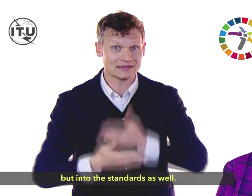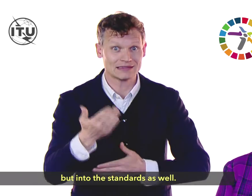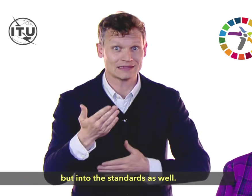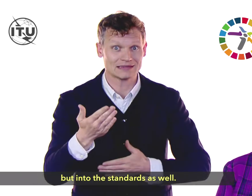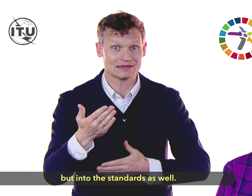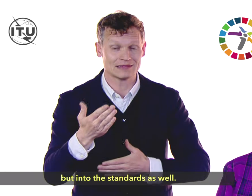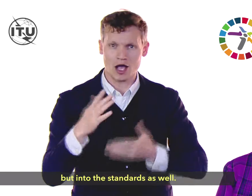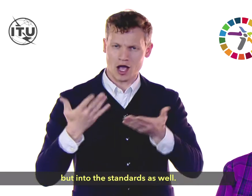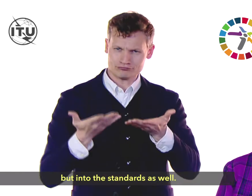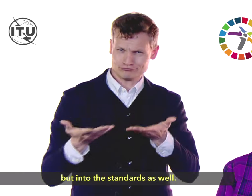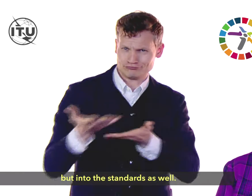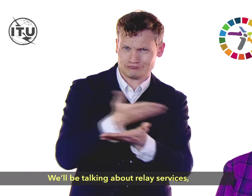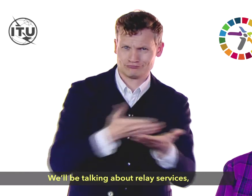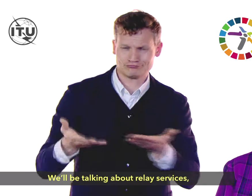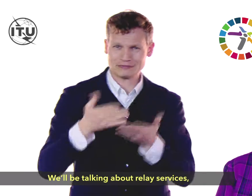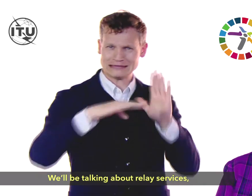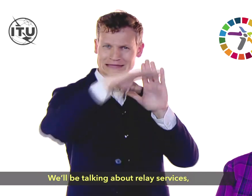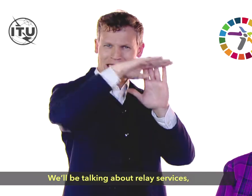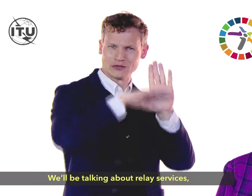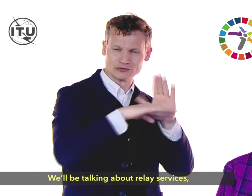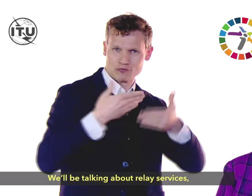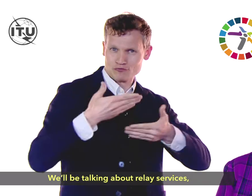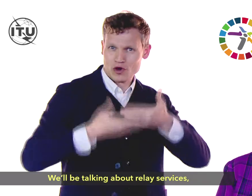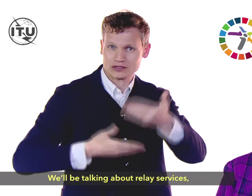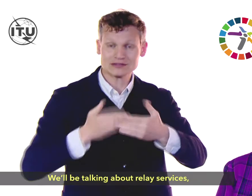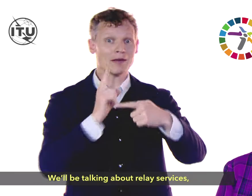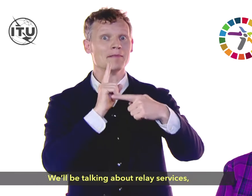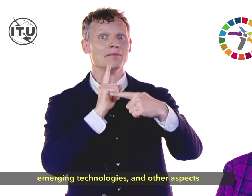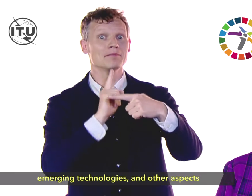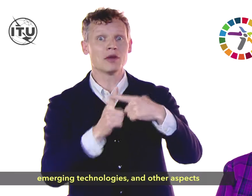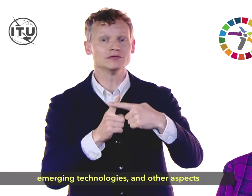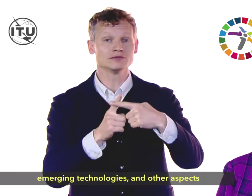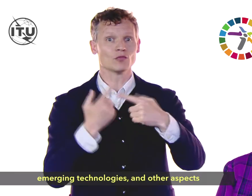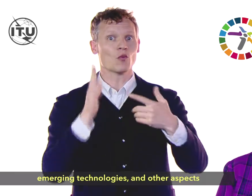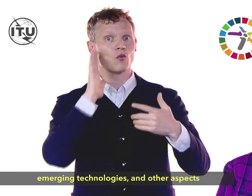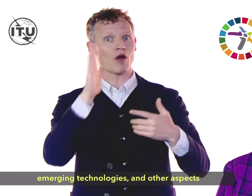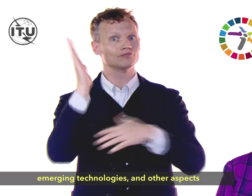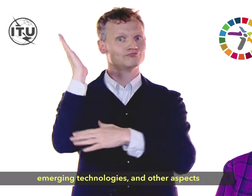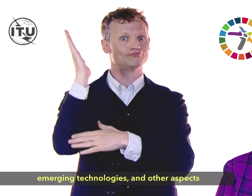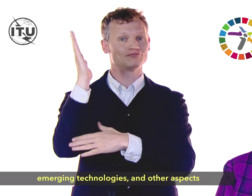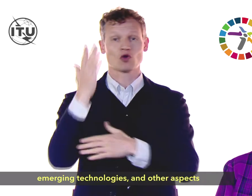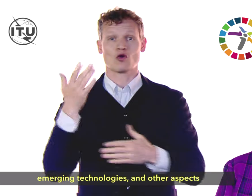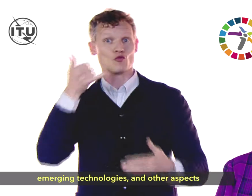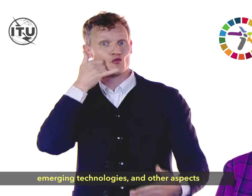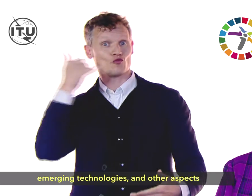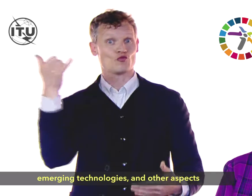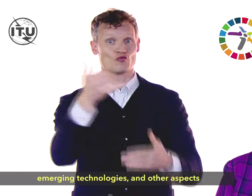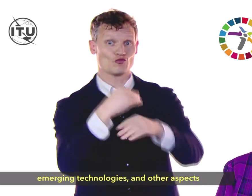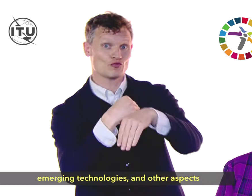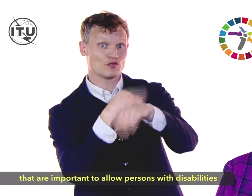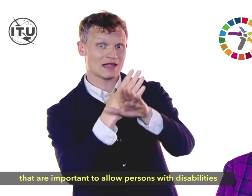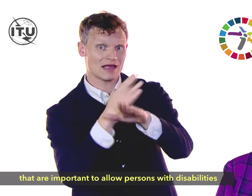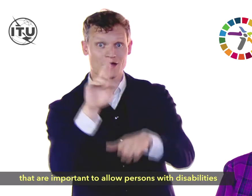into the standards as well. We'll be talking about relay services, emerging technologies, and other